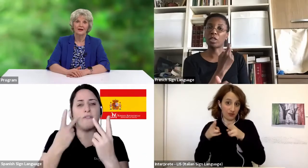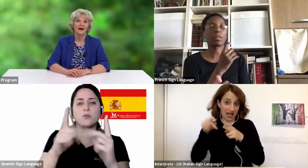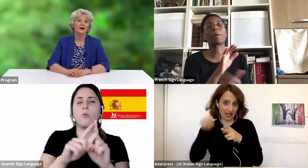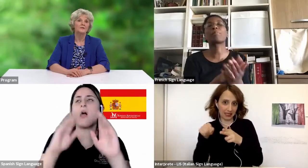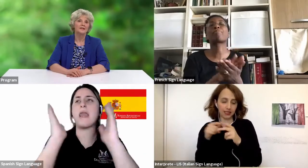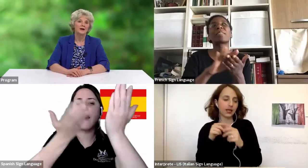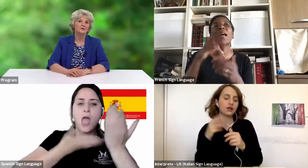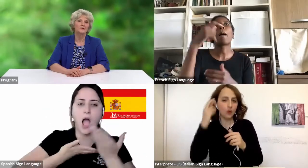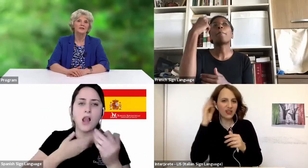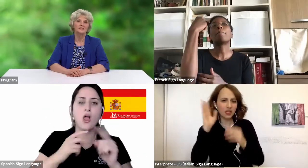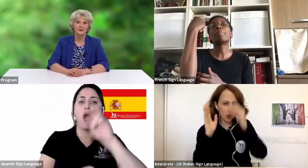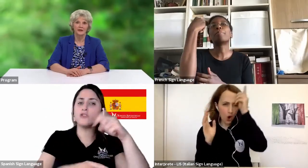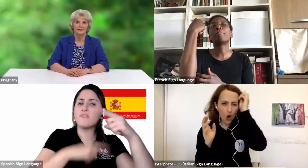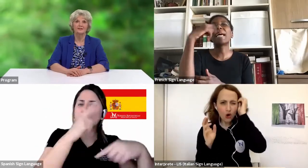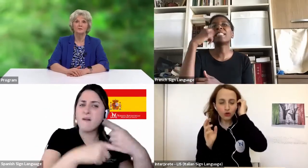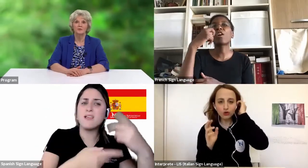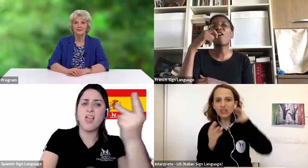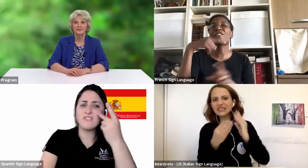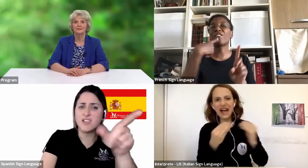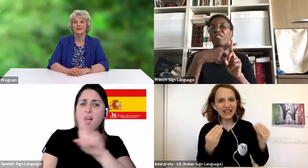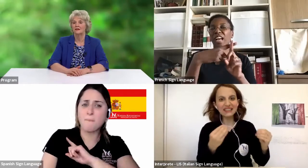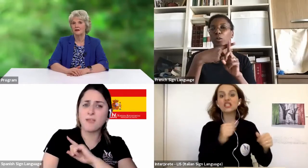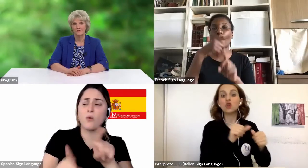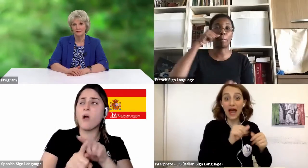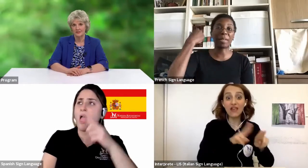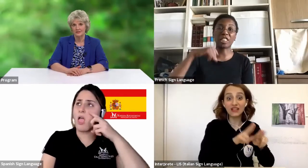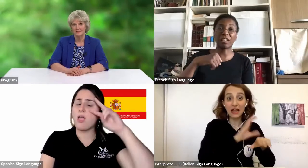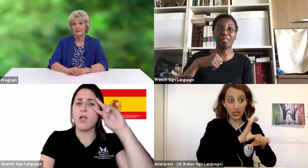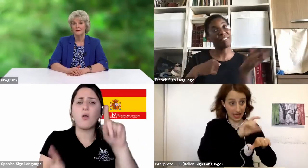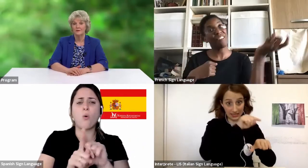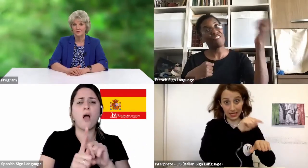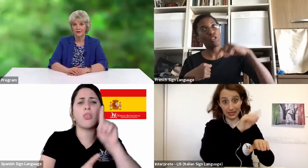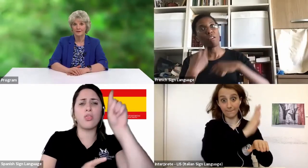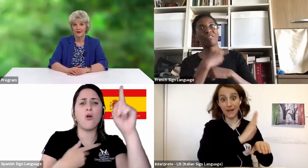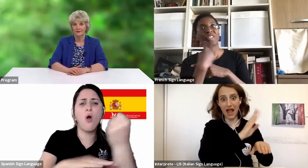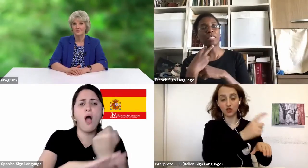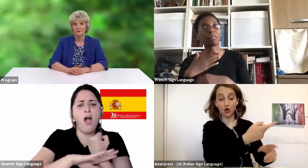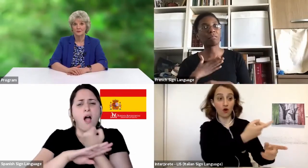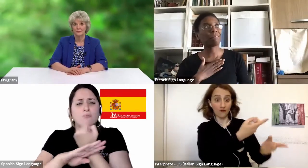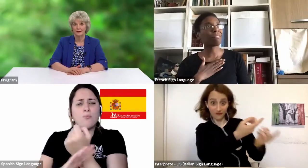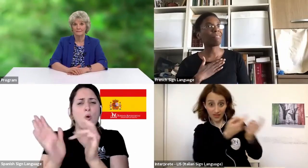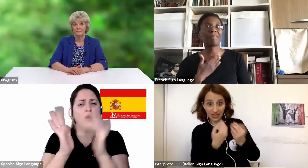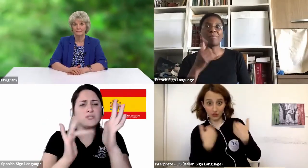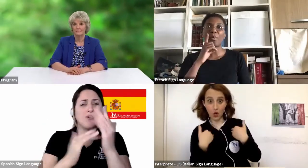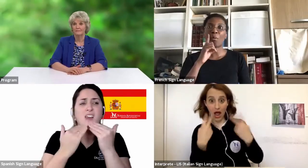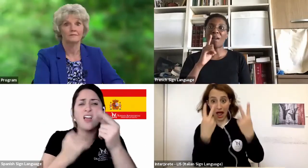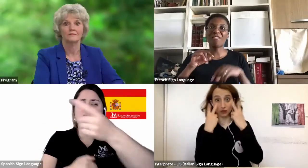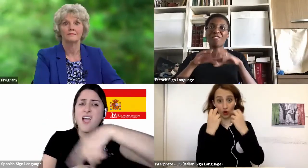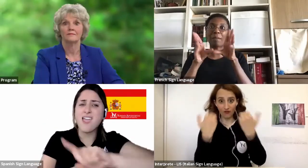I was able to experience the presence and love of Jesus through their kindness toward me.